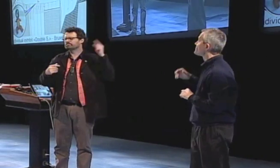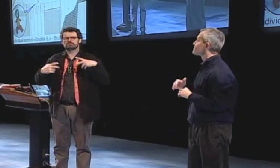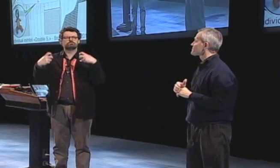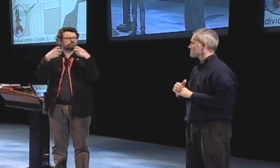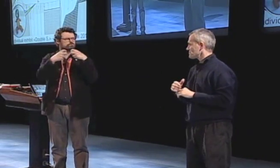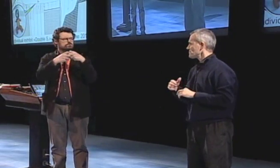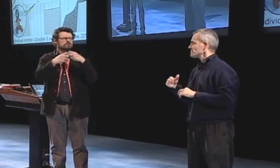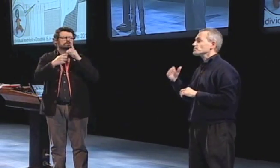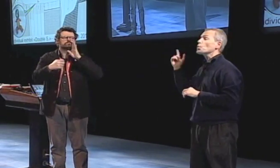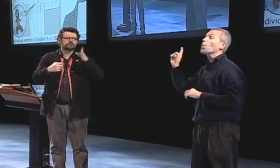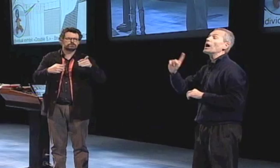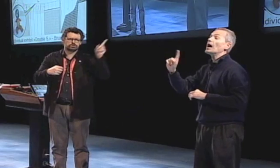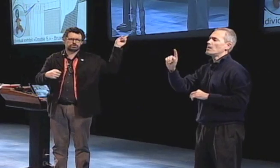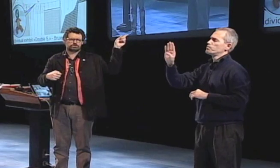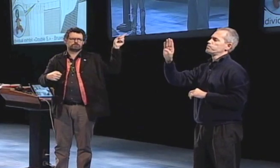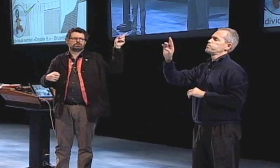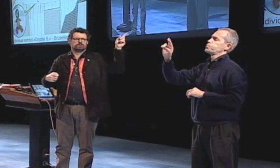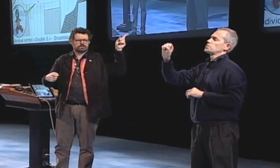topic